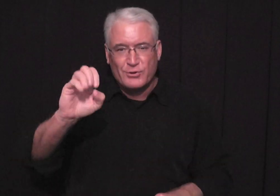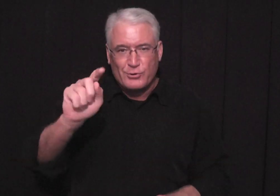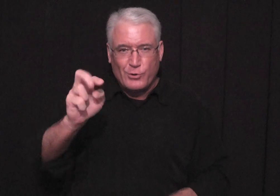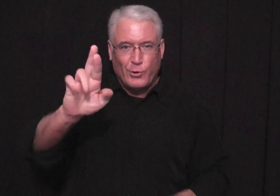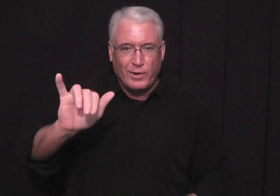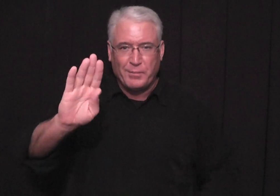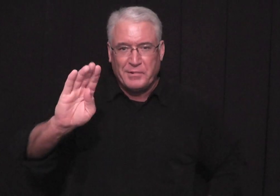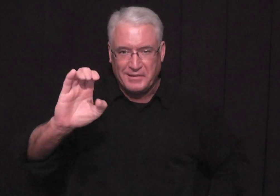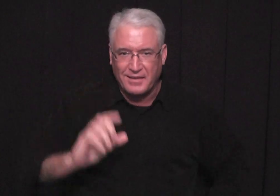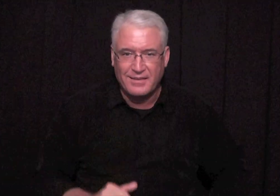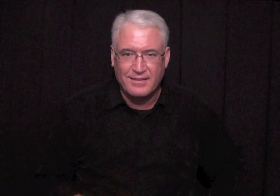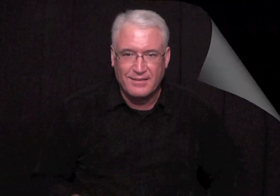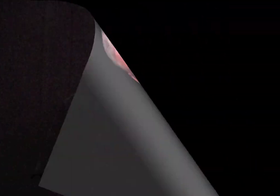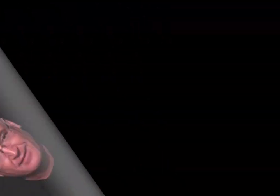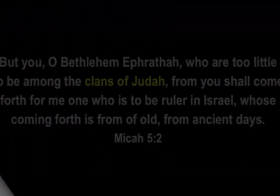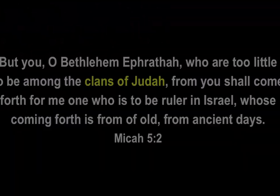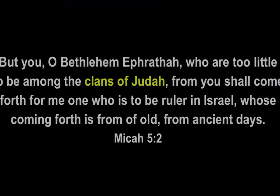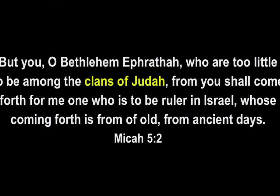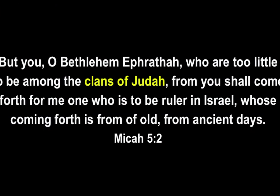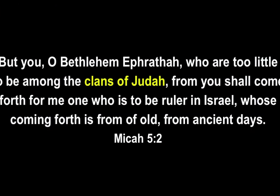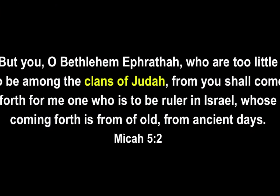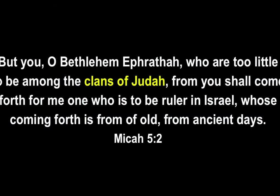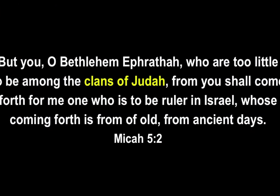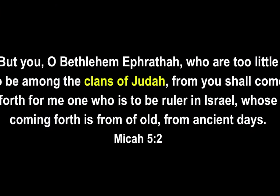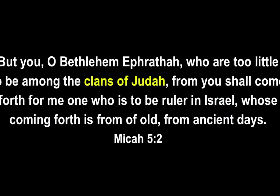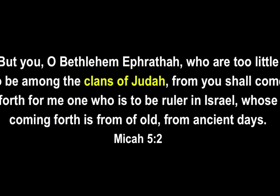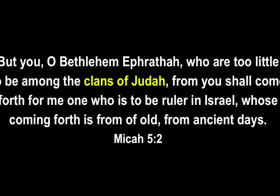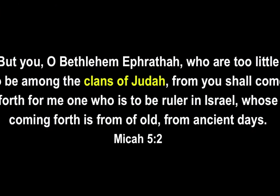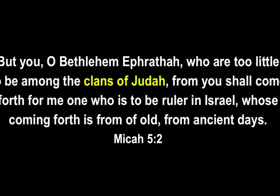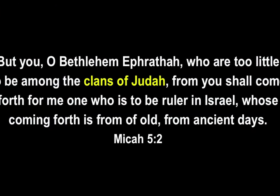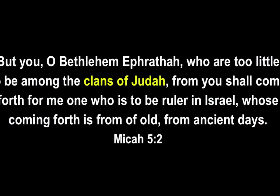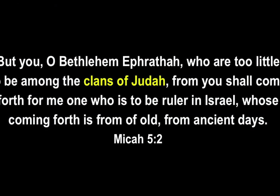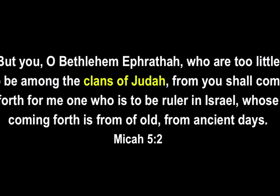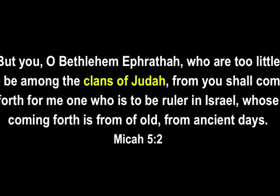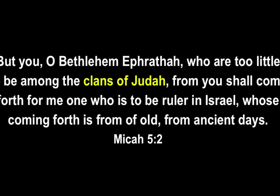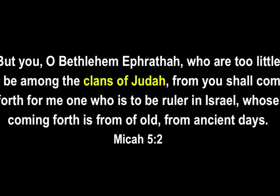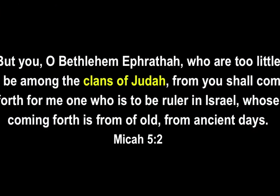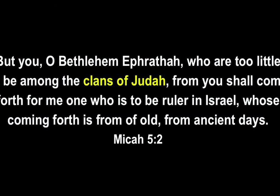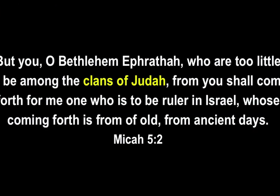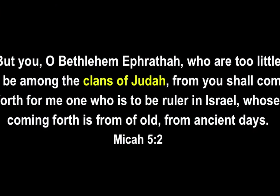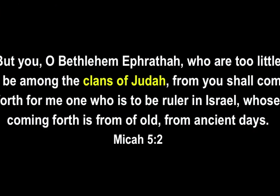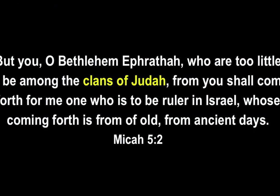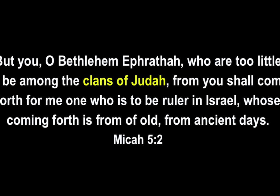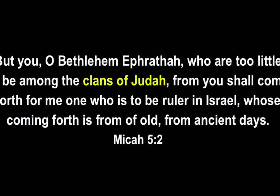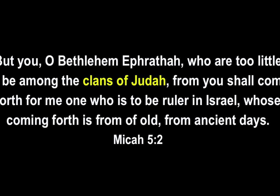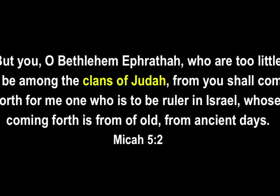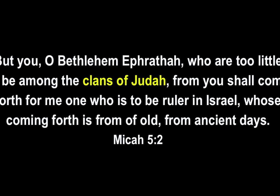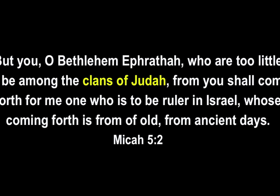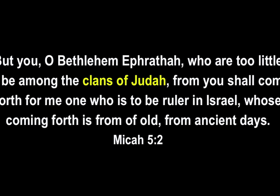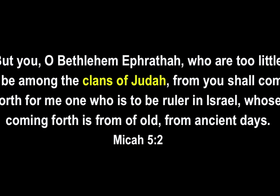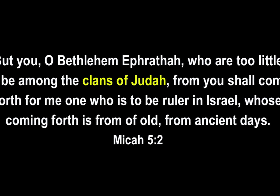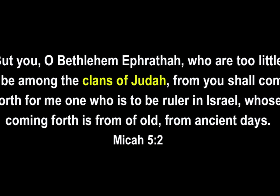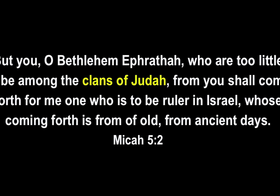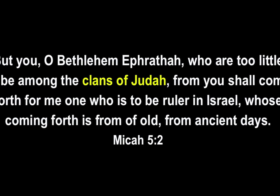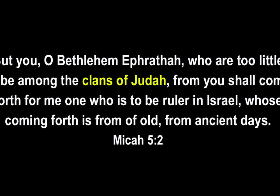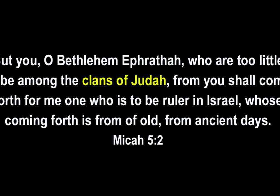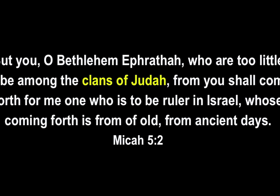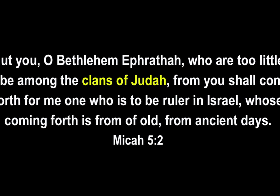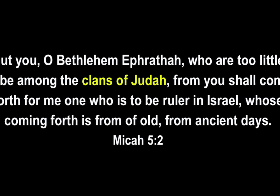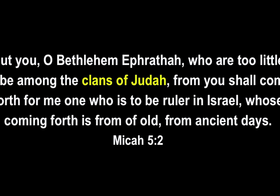clans of judah but you oh bethlehem ephratah who are too little to be among the clans of judah from you shall come